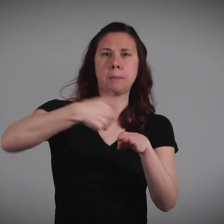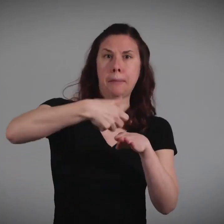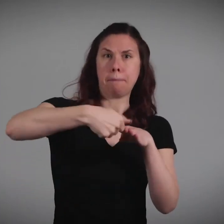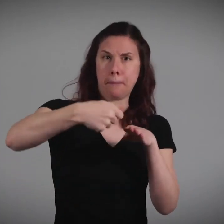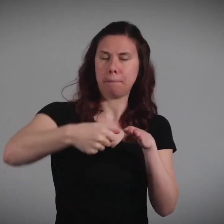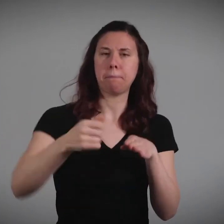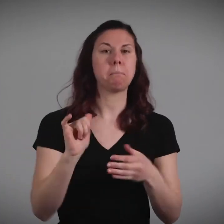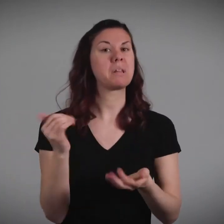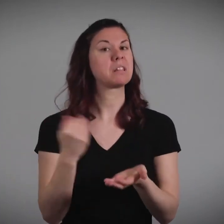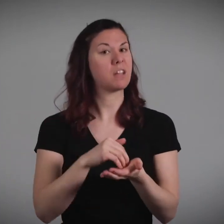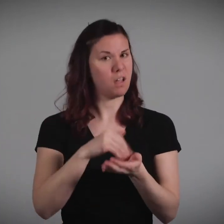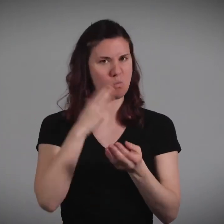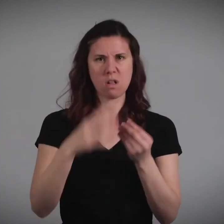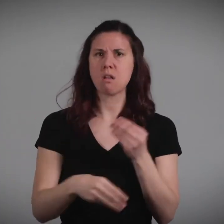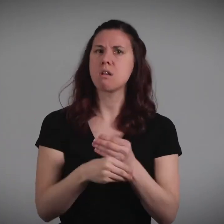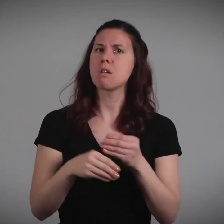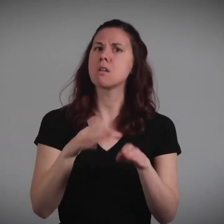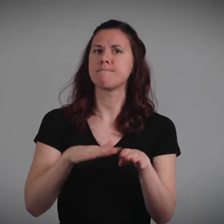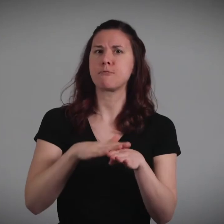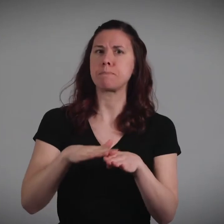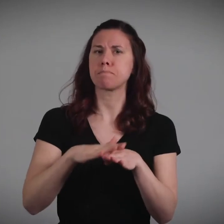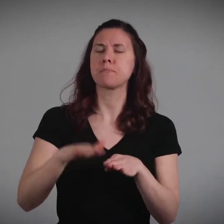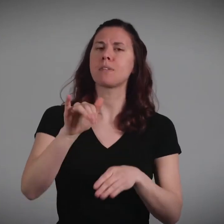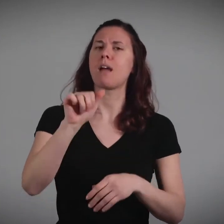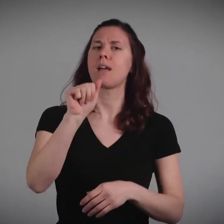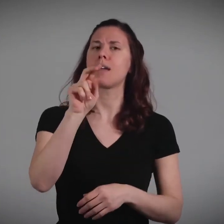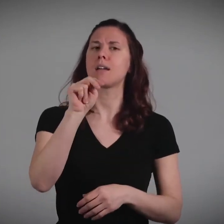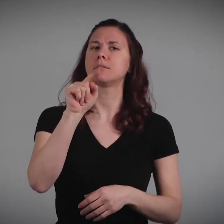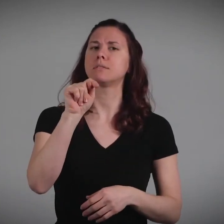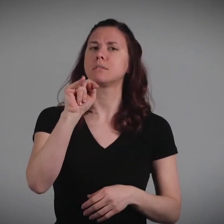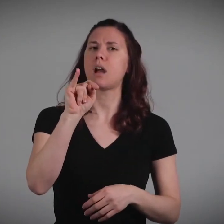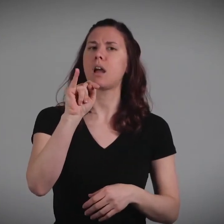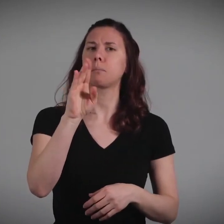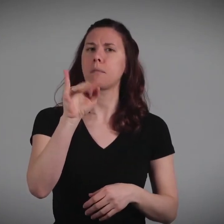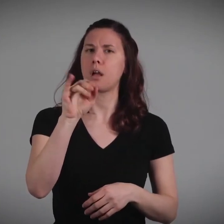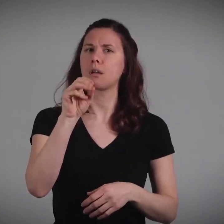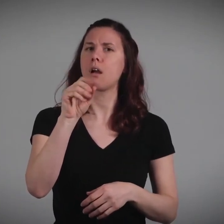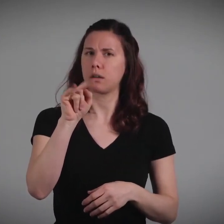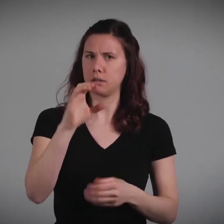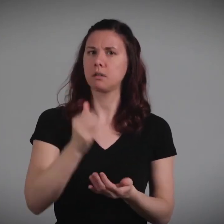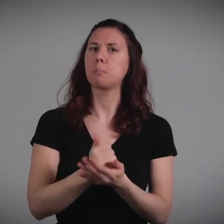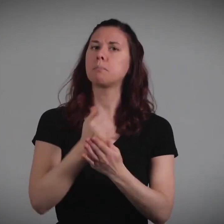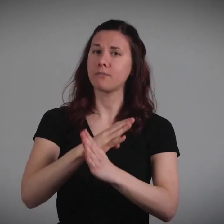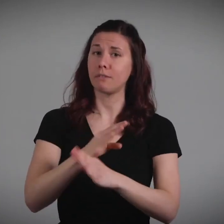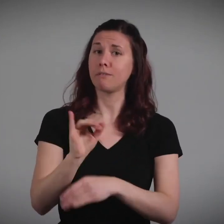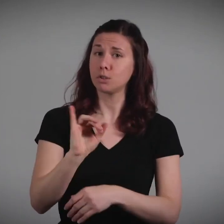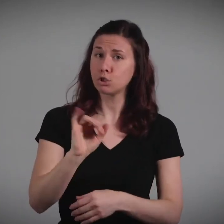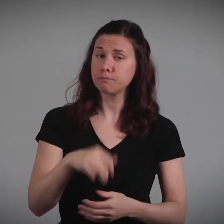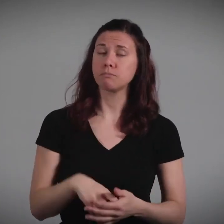If your cut needs staples, you will also get antibiotic ointment applied on top of it to help prevent infection.